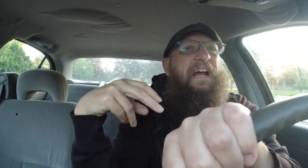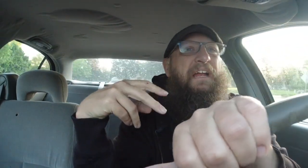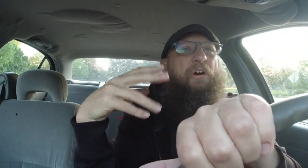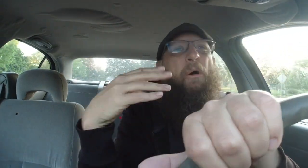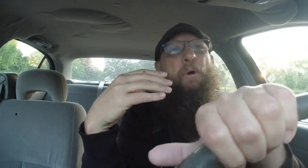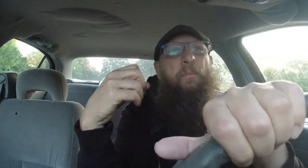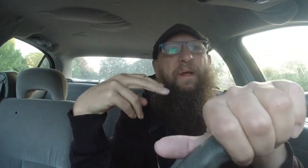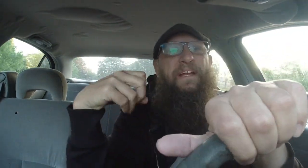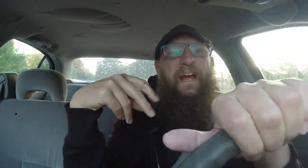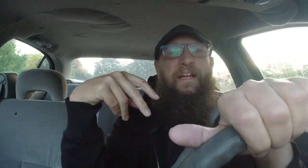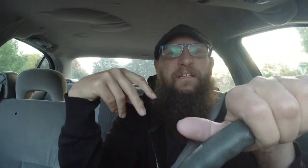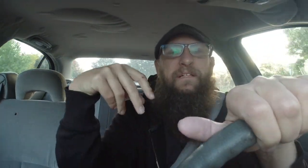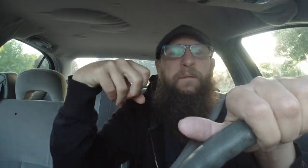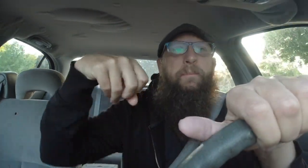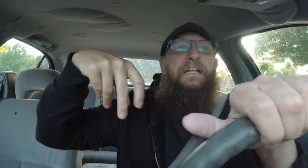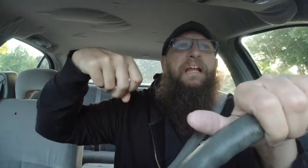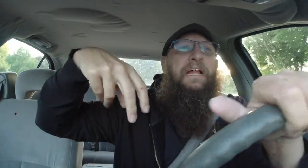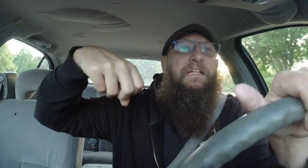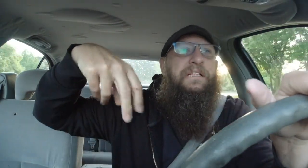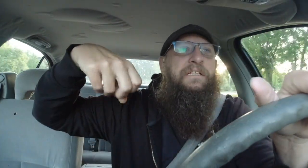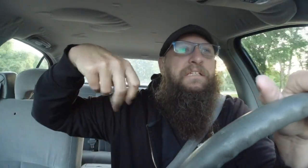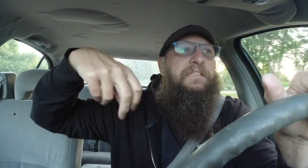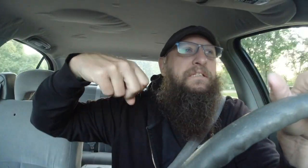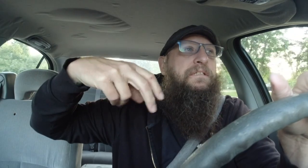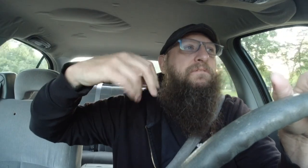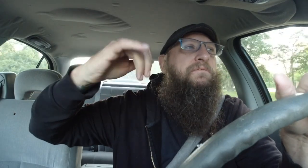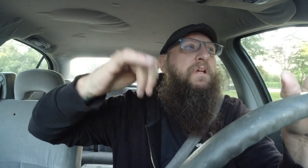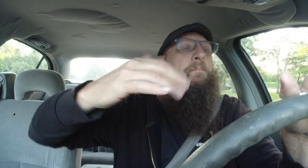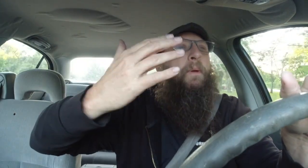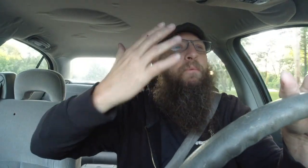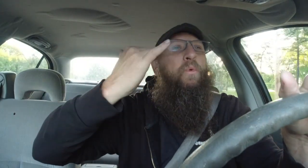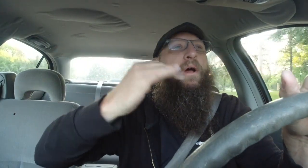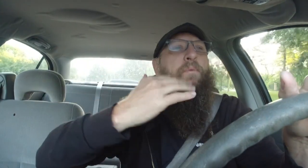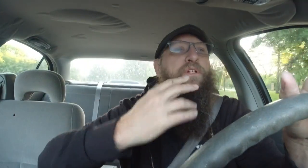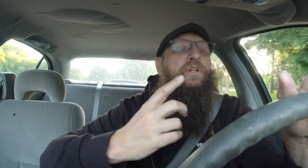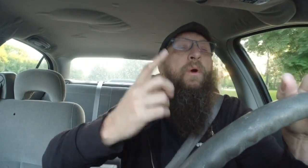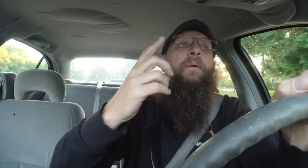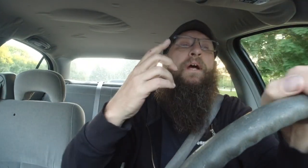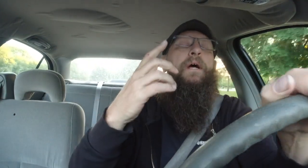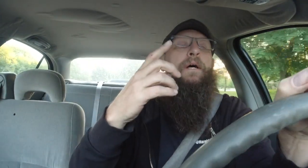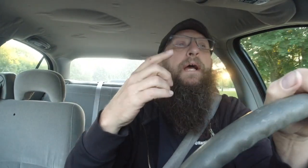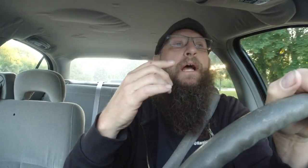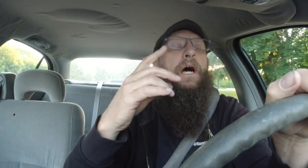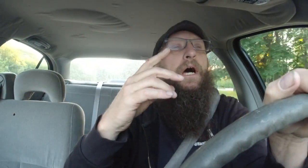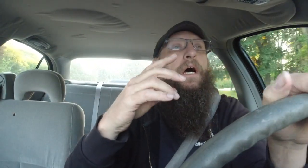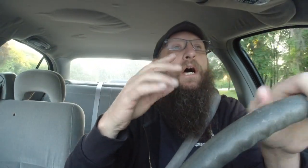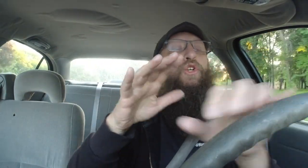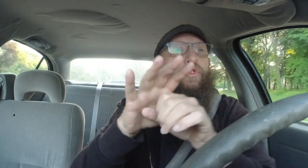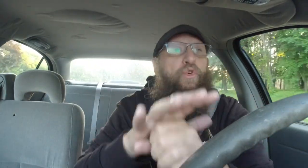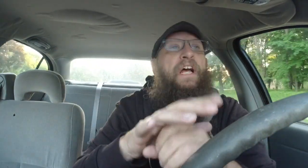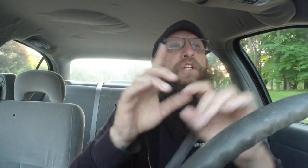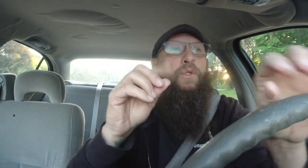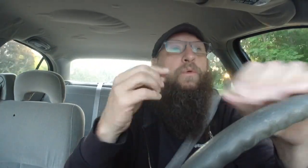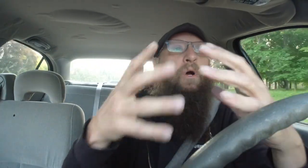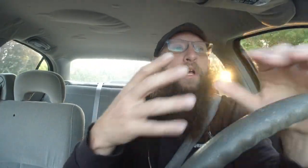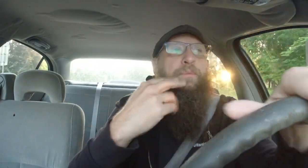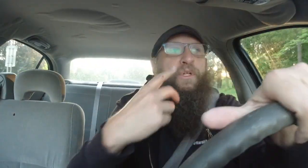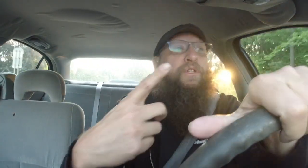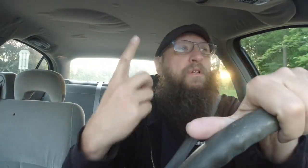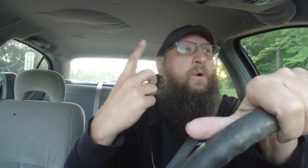almost midnight midnight that's maybe why it's actually good uh stress do cause your brushes to go